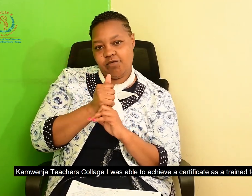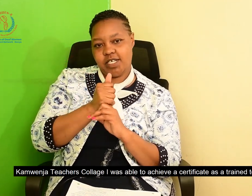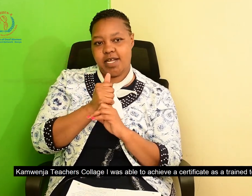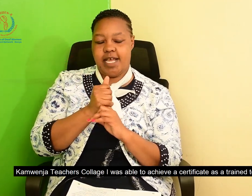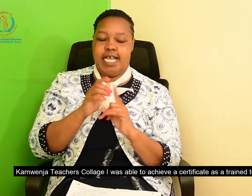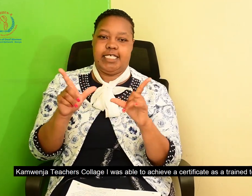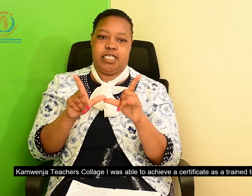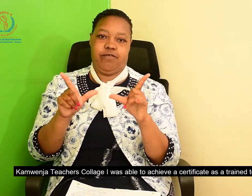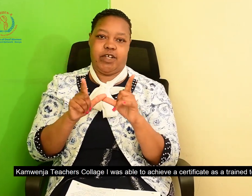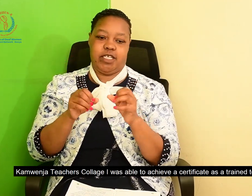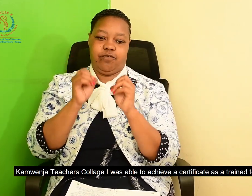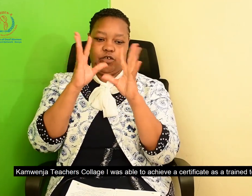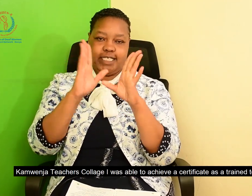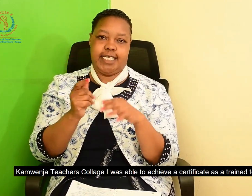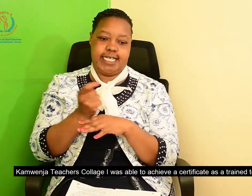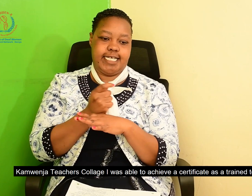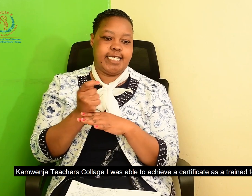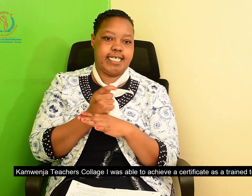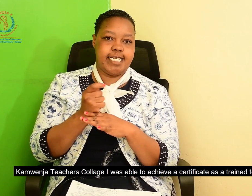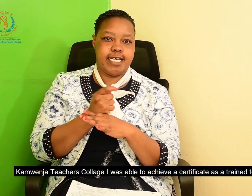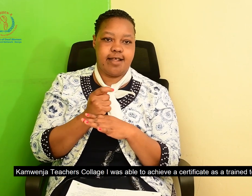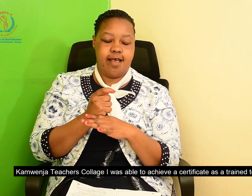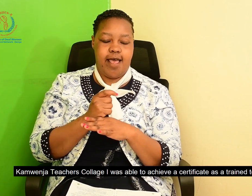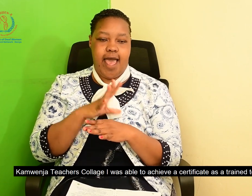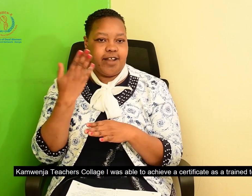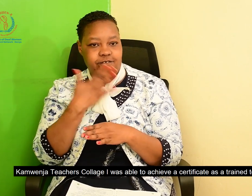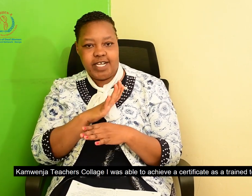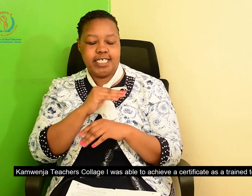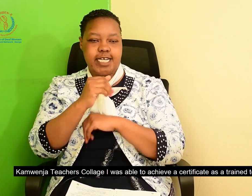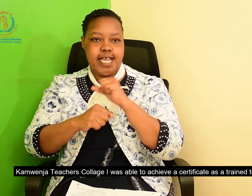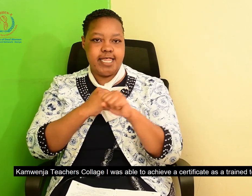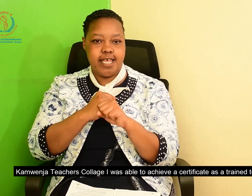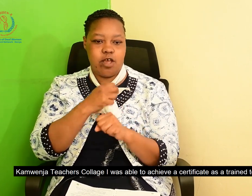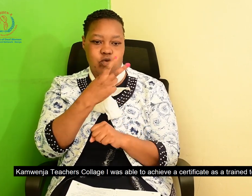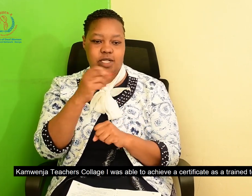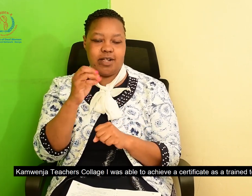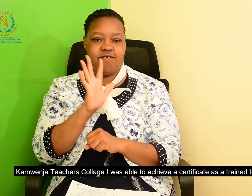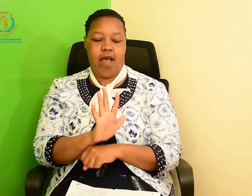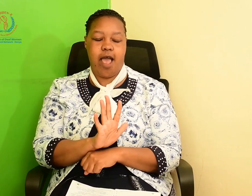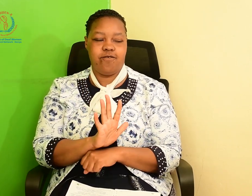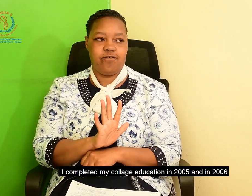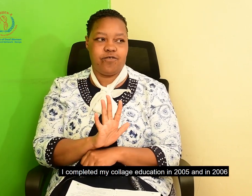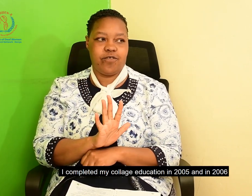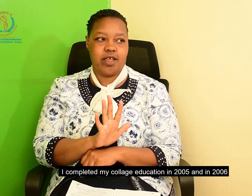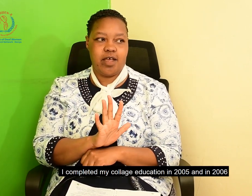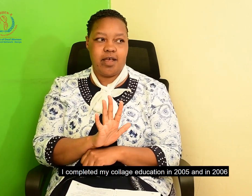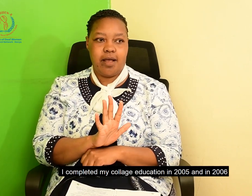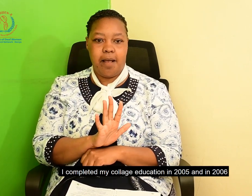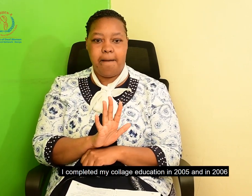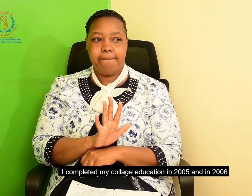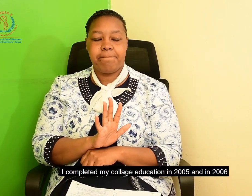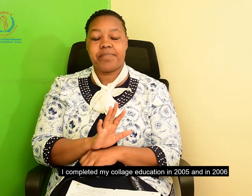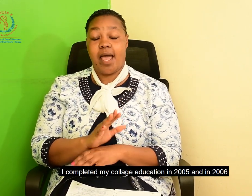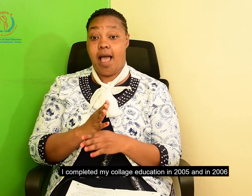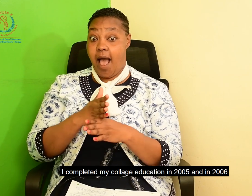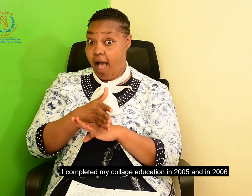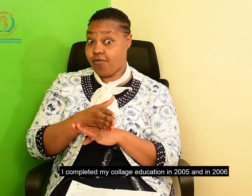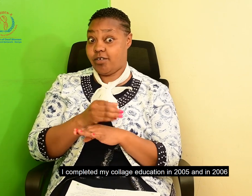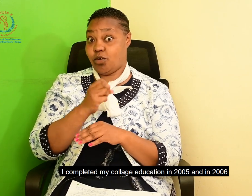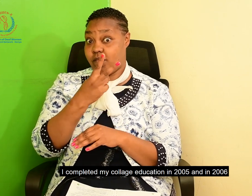I was able to achieve a certificate in training as a trained teacher. I completed my college education